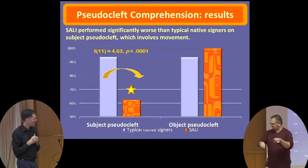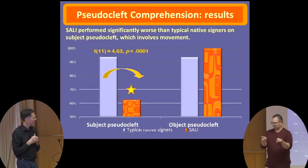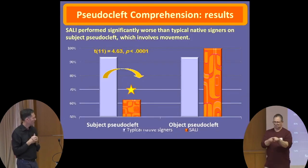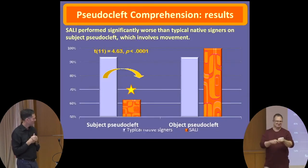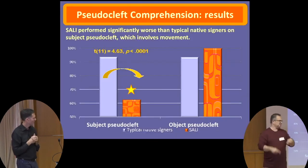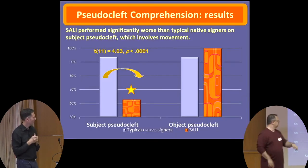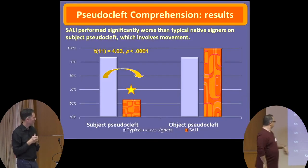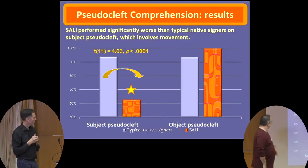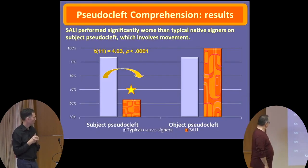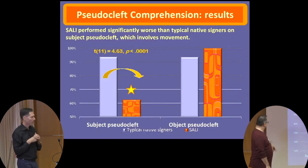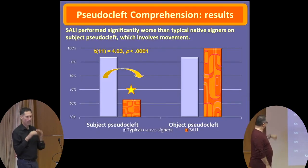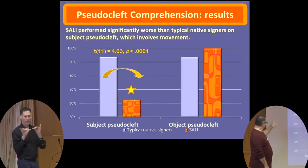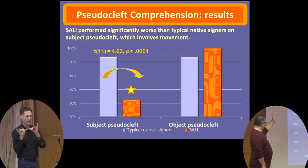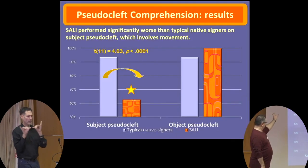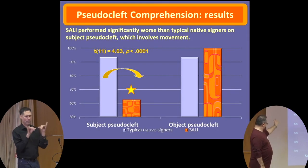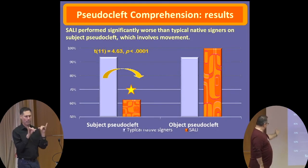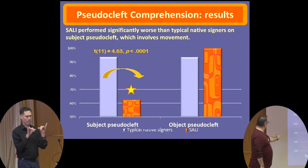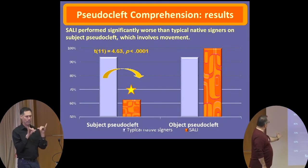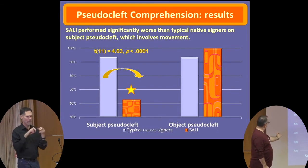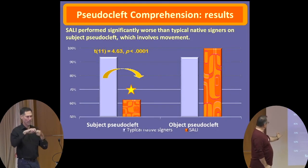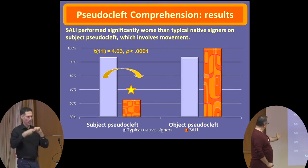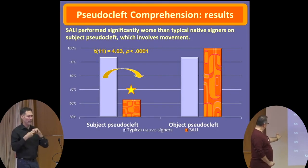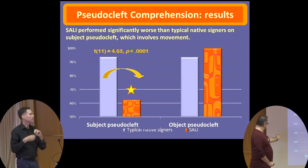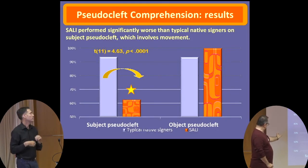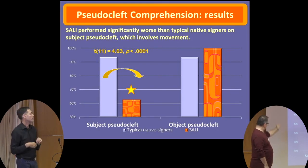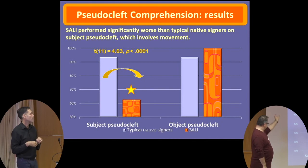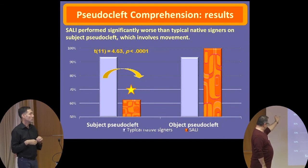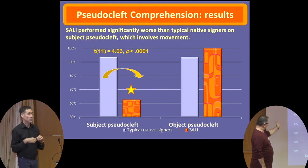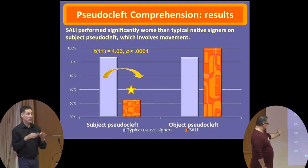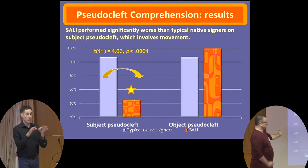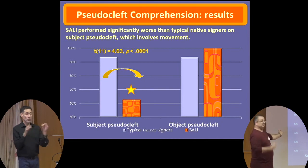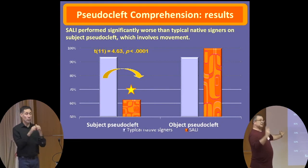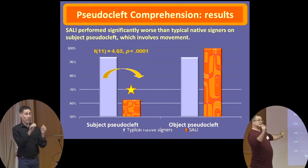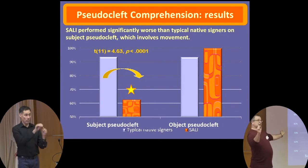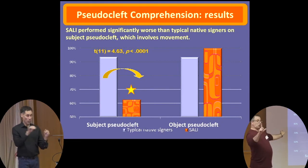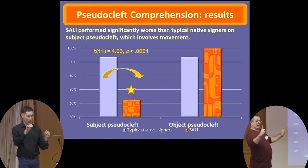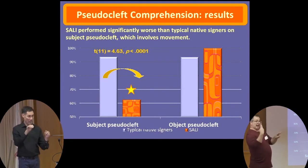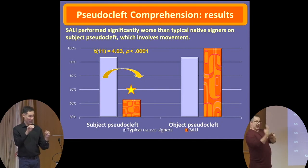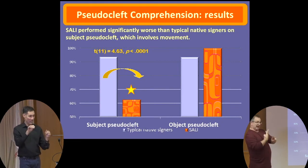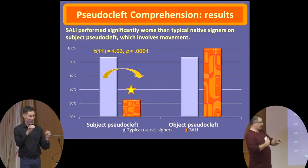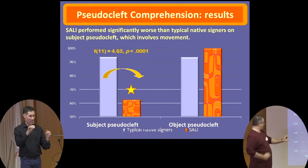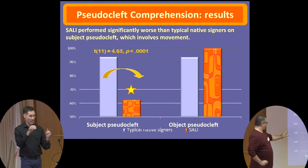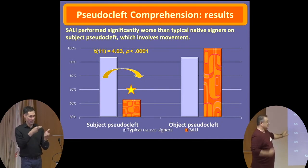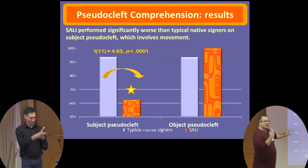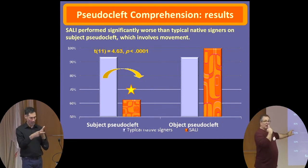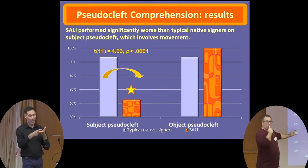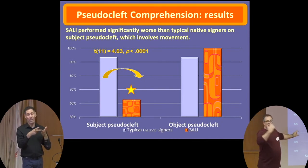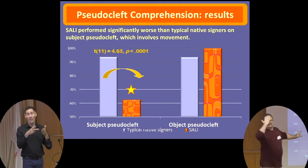We see exactly the same impairment. So impairment in structures that involve movement, and success in structures that do not involve